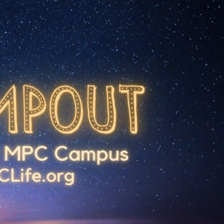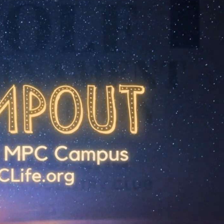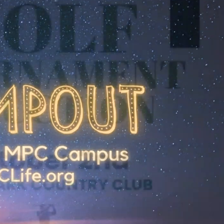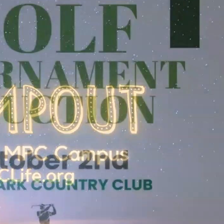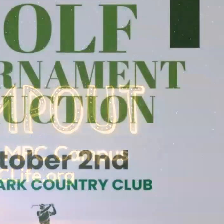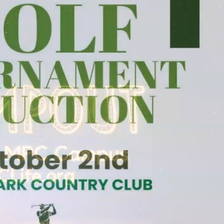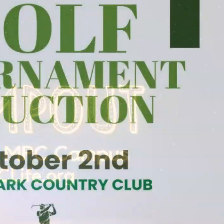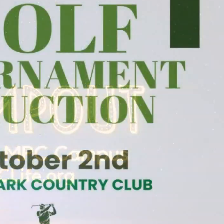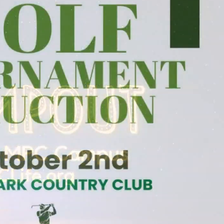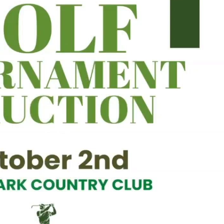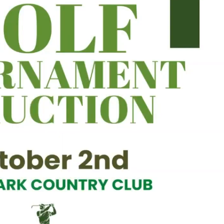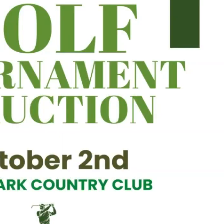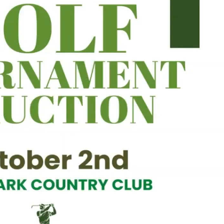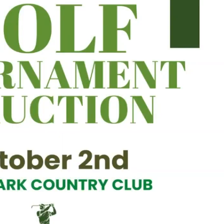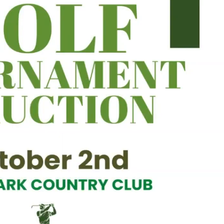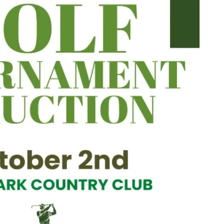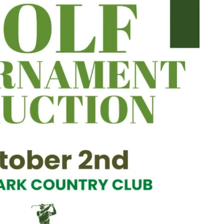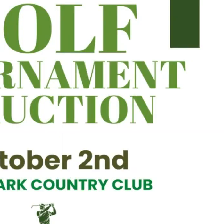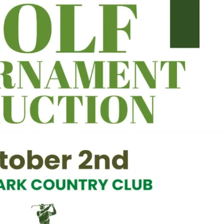of my love